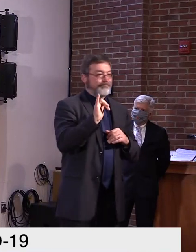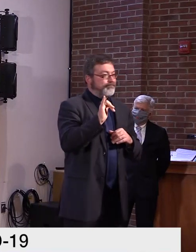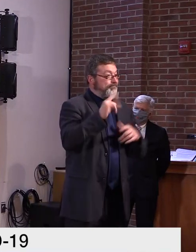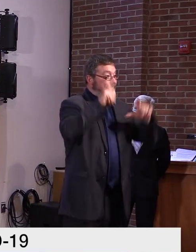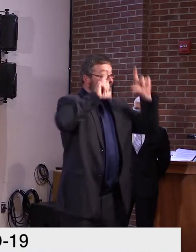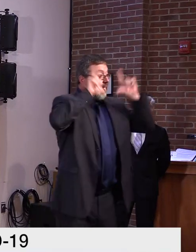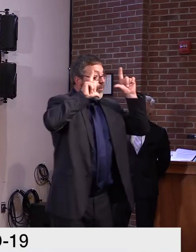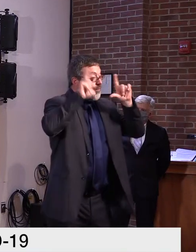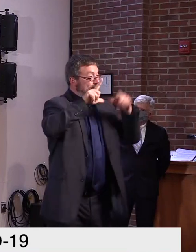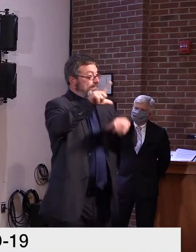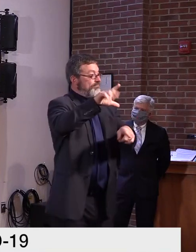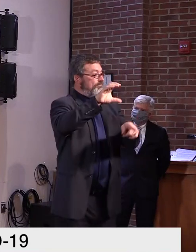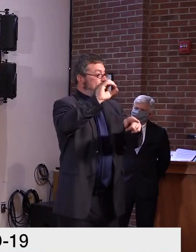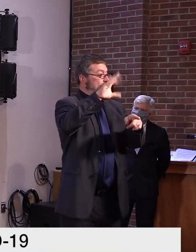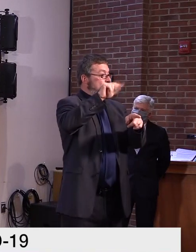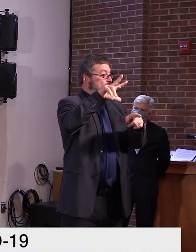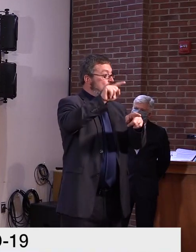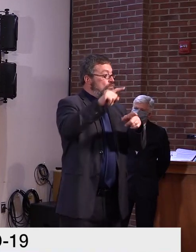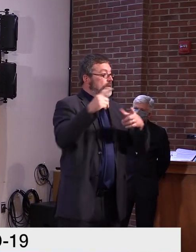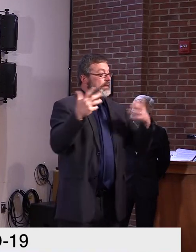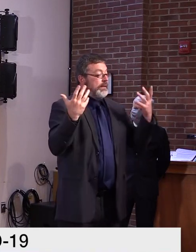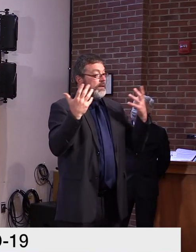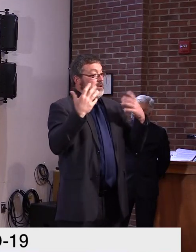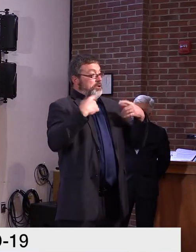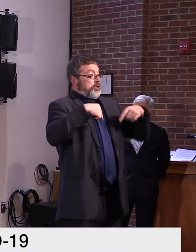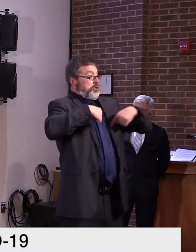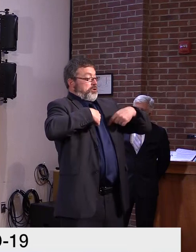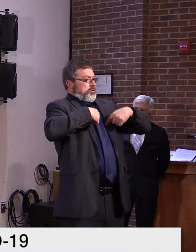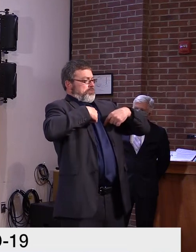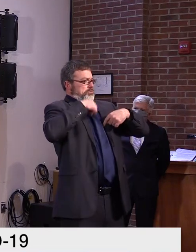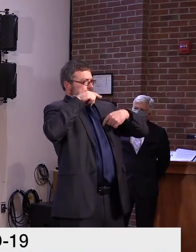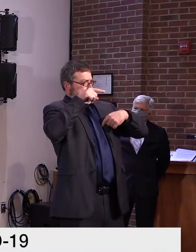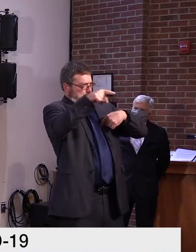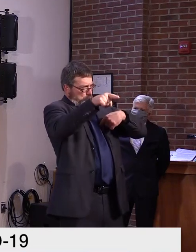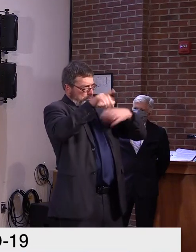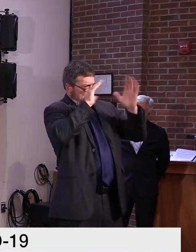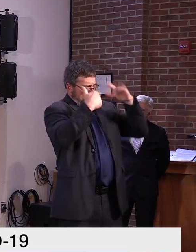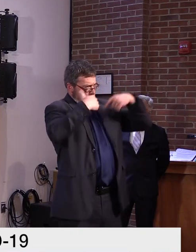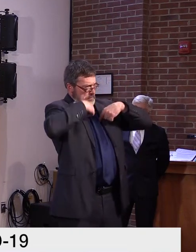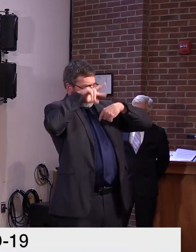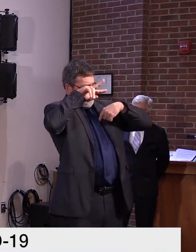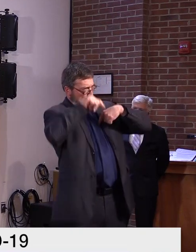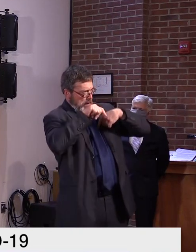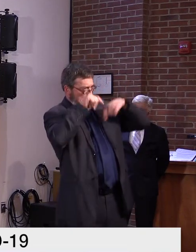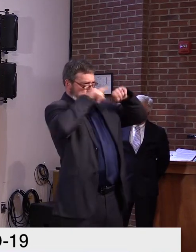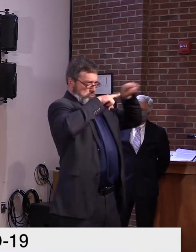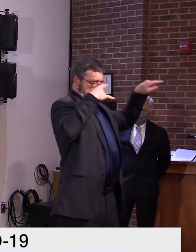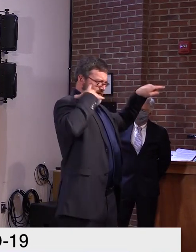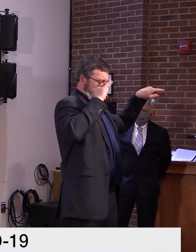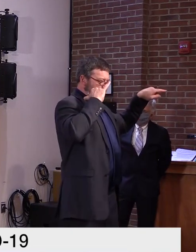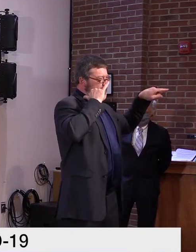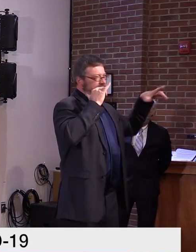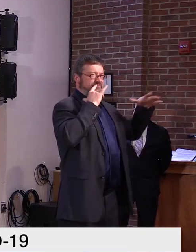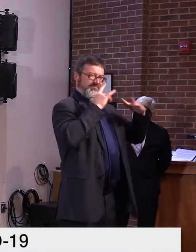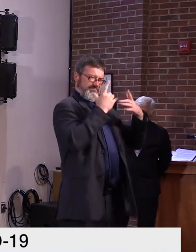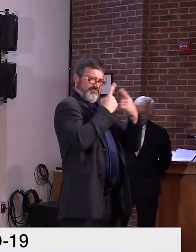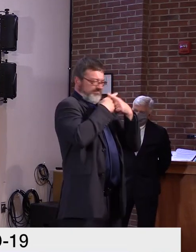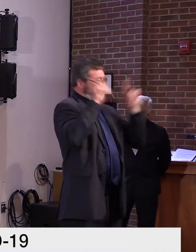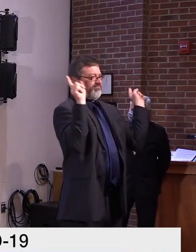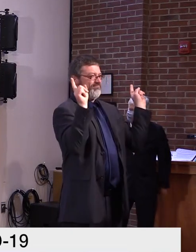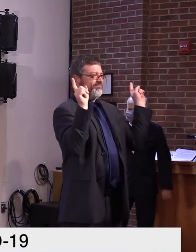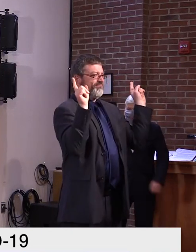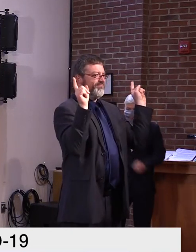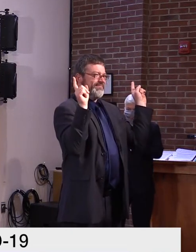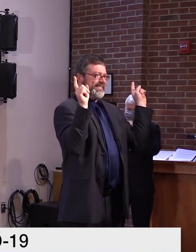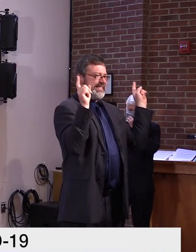Los Angeles on just the one metric that's important, which is the percent positivity rate and the amount of